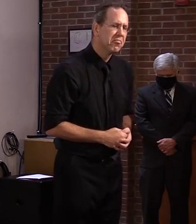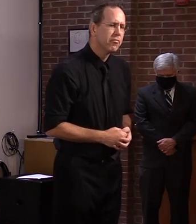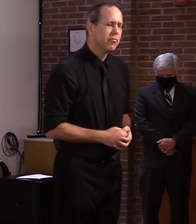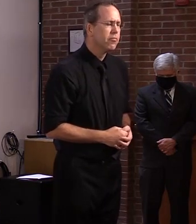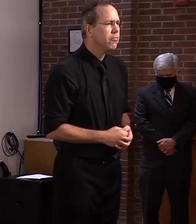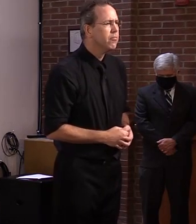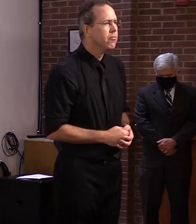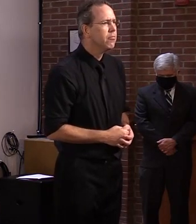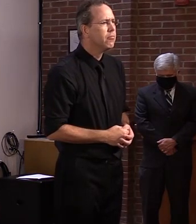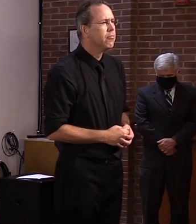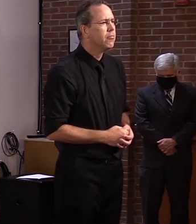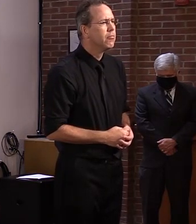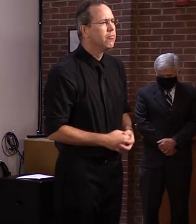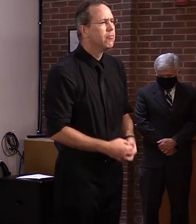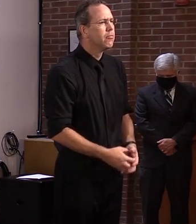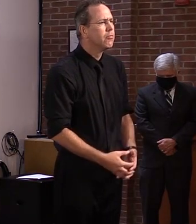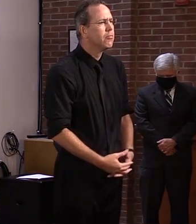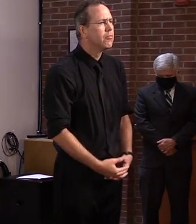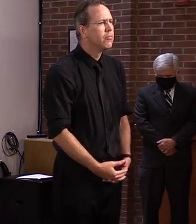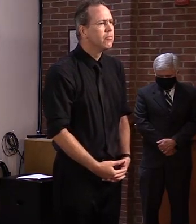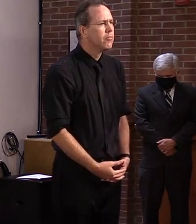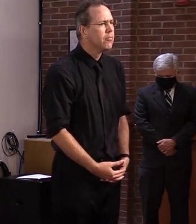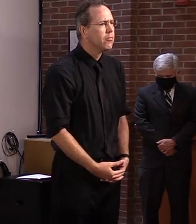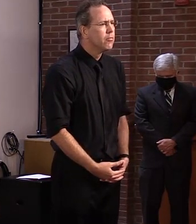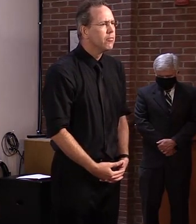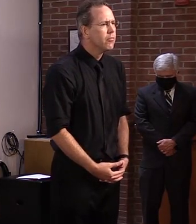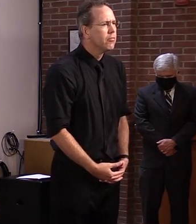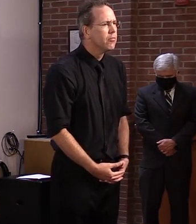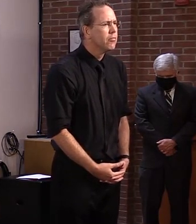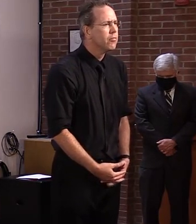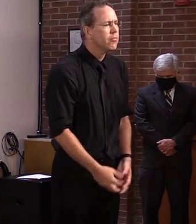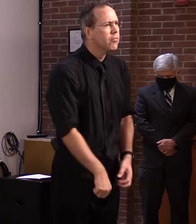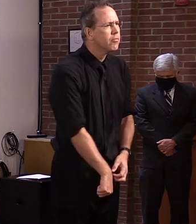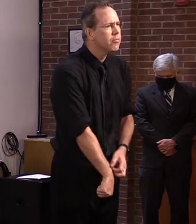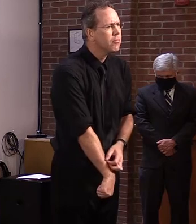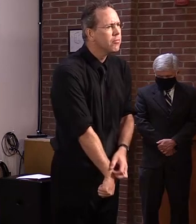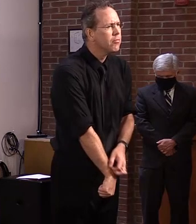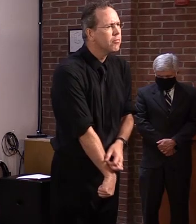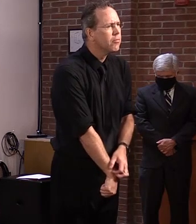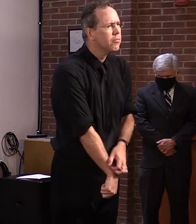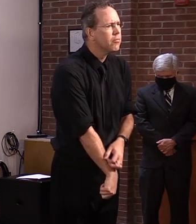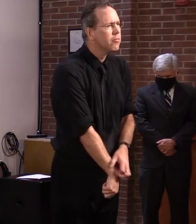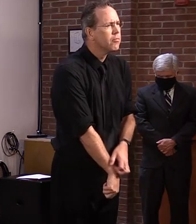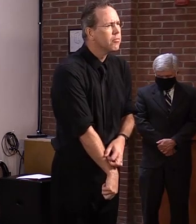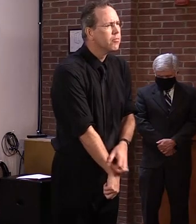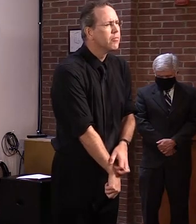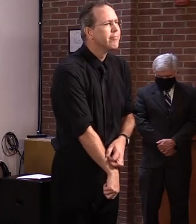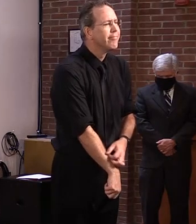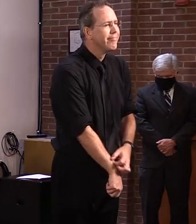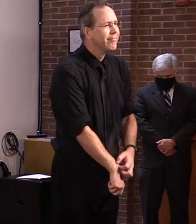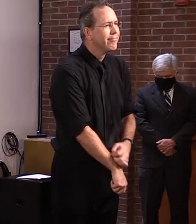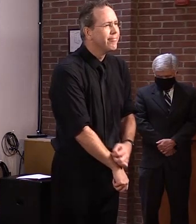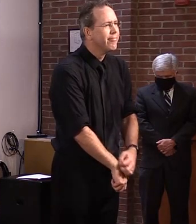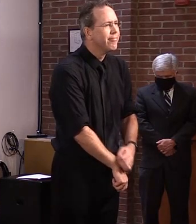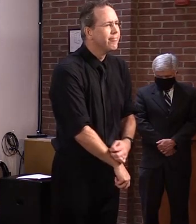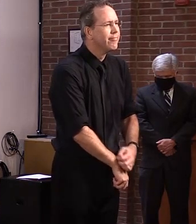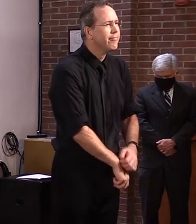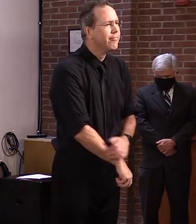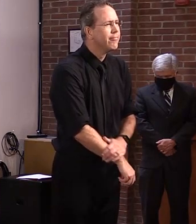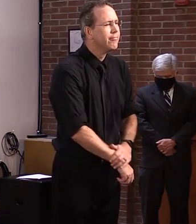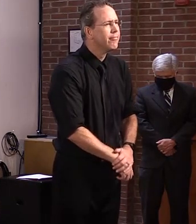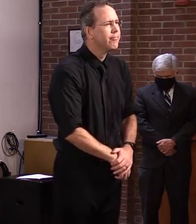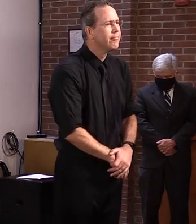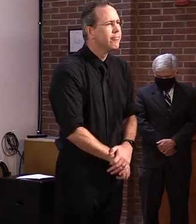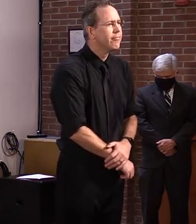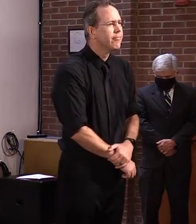Uh, last week I asked what the status of data collection was, uh, on cases at the college level. This week I'd like to